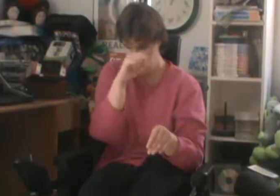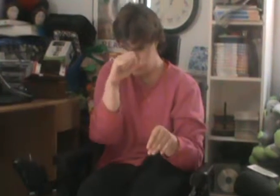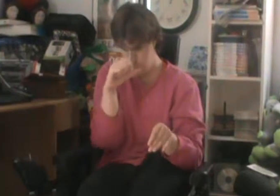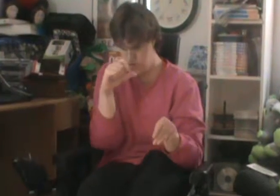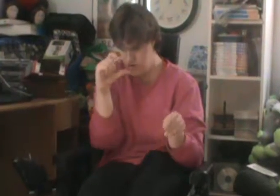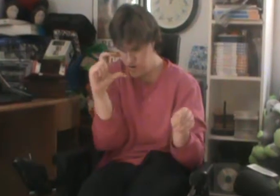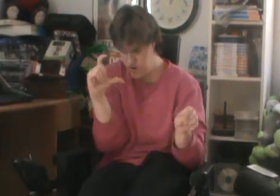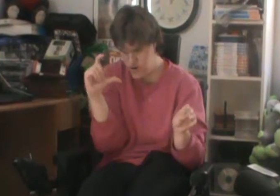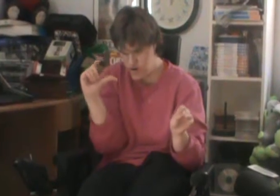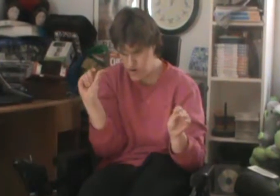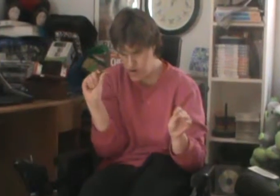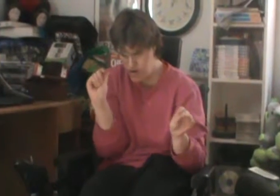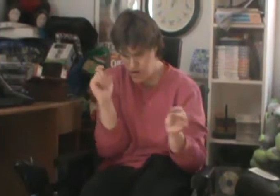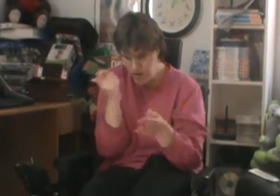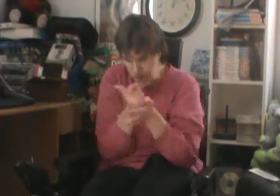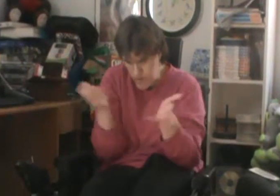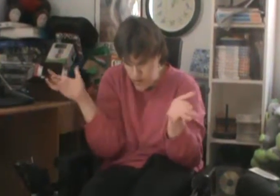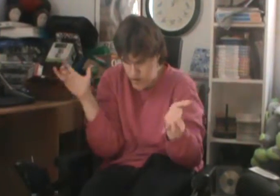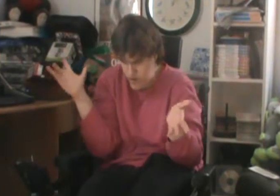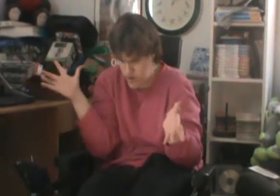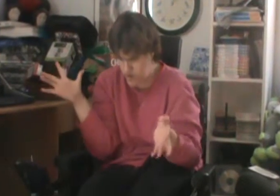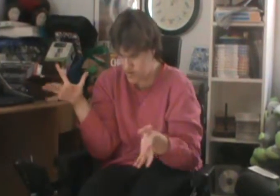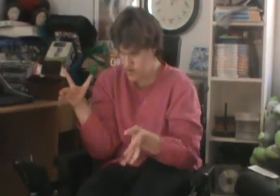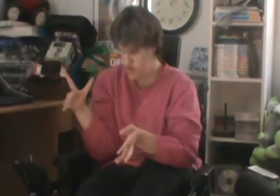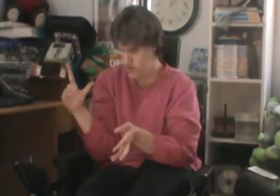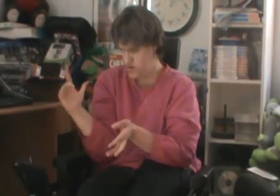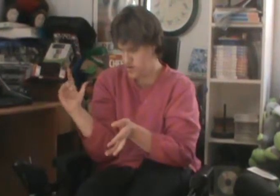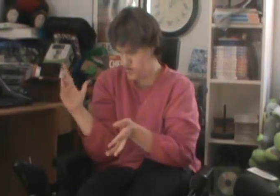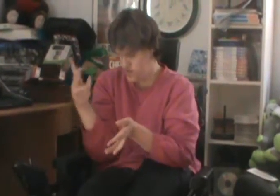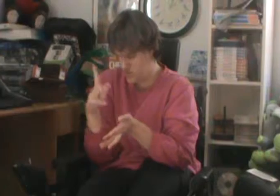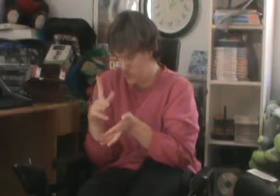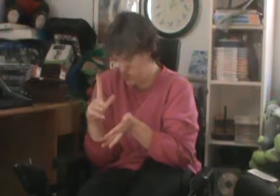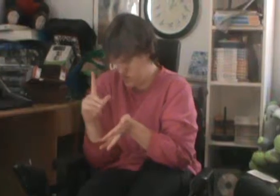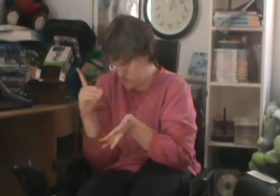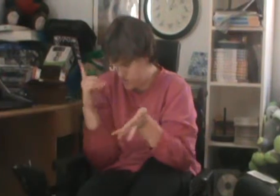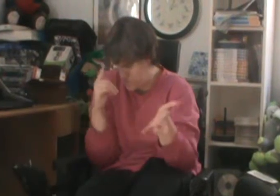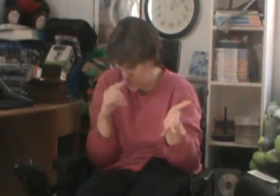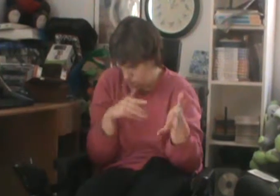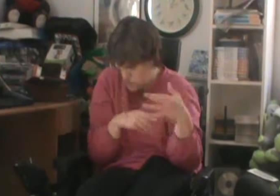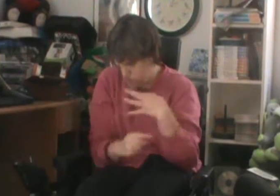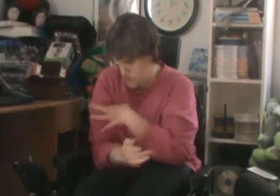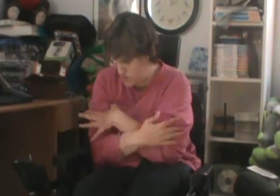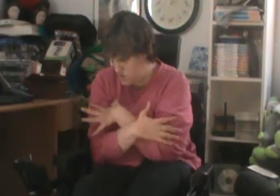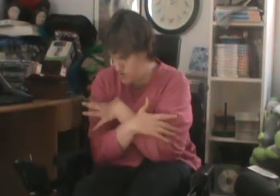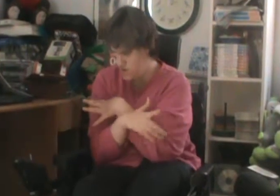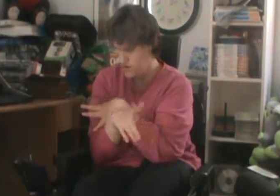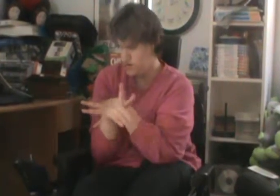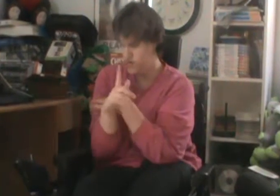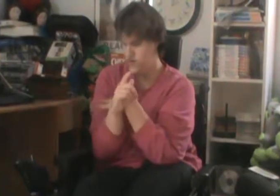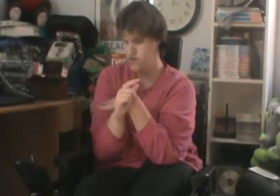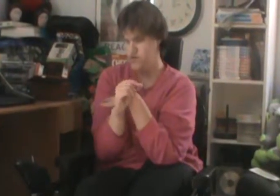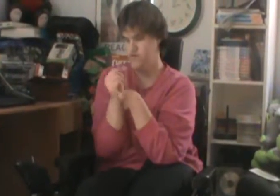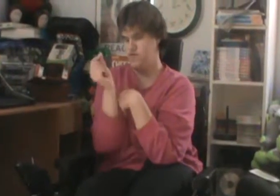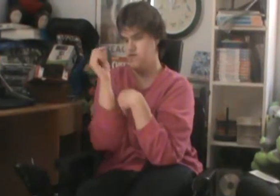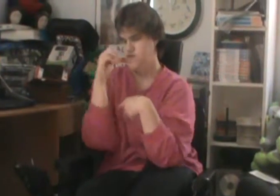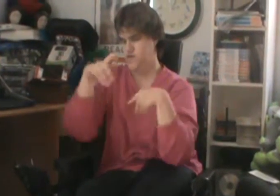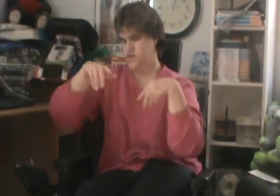But what I'm seeing, I sure will see it Every morning from now